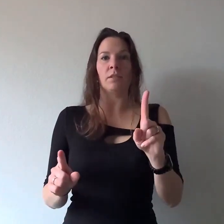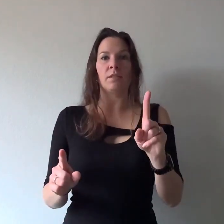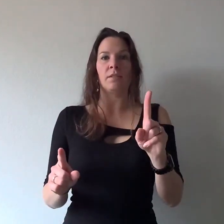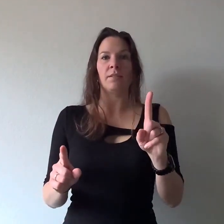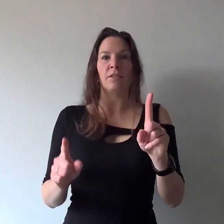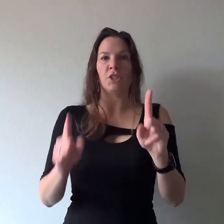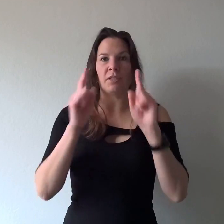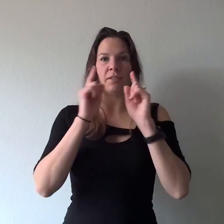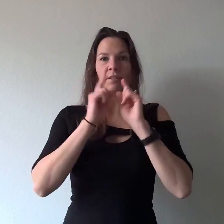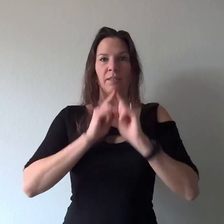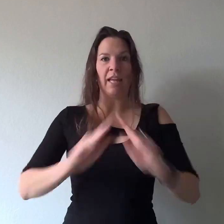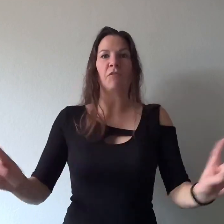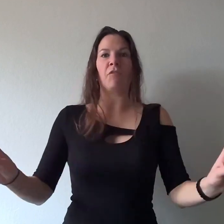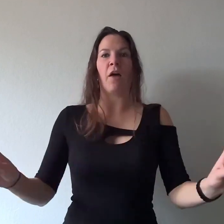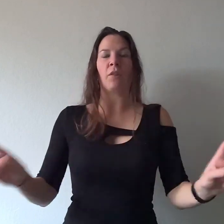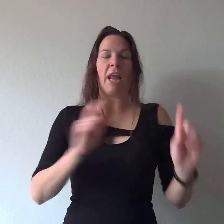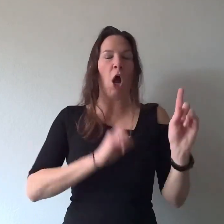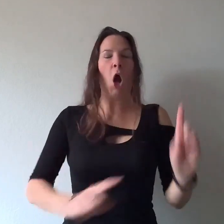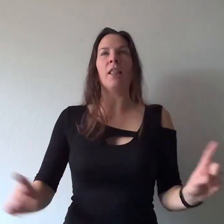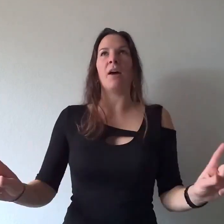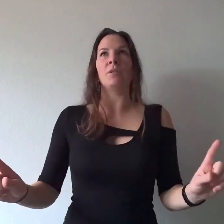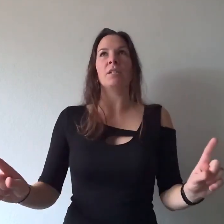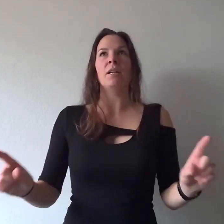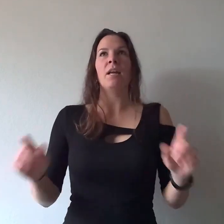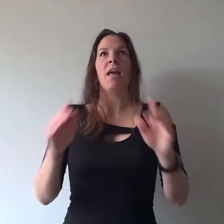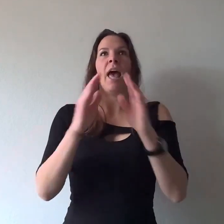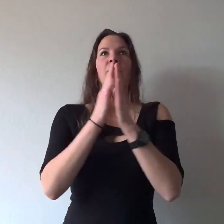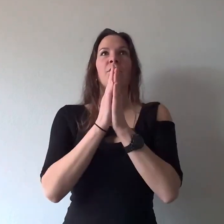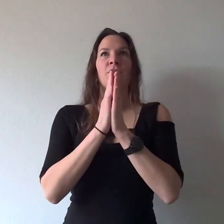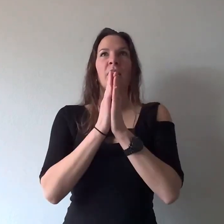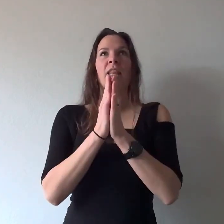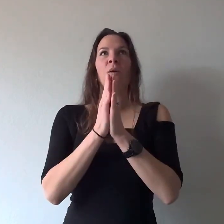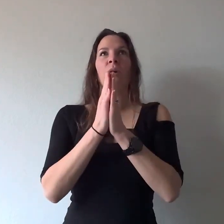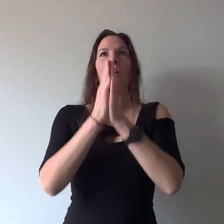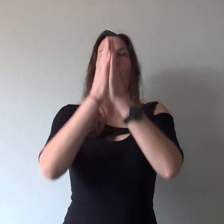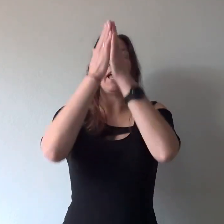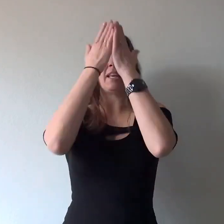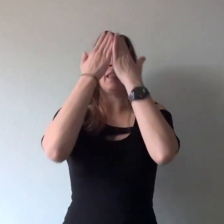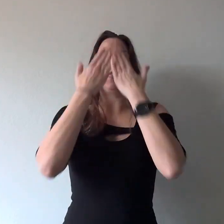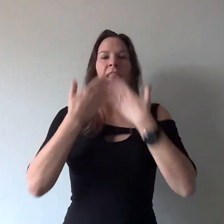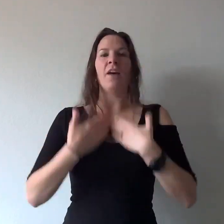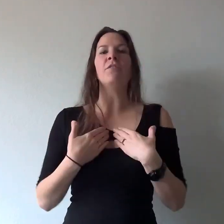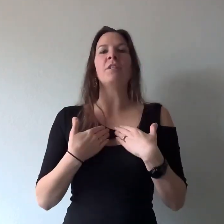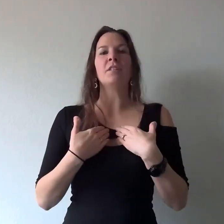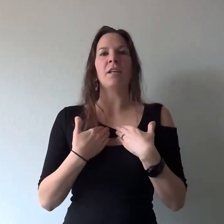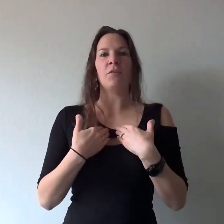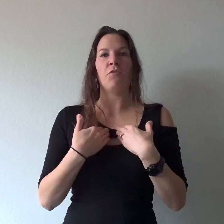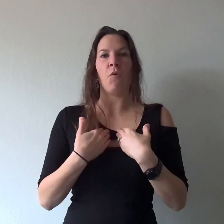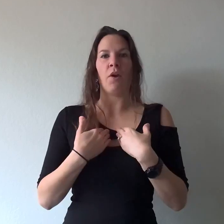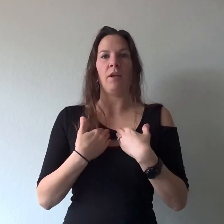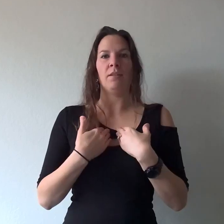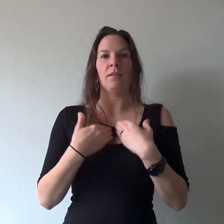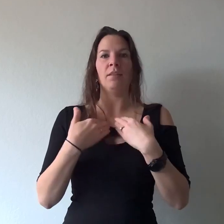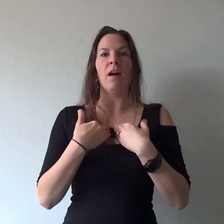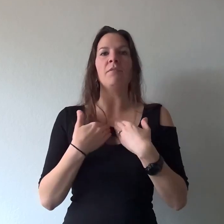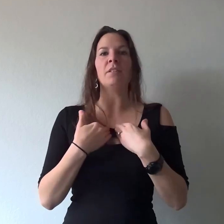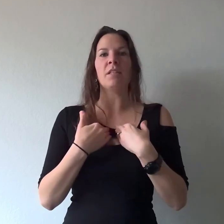just let it fly, let it all out and if you've done that work and can love yourself for it love yourself